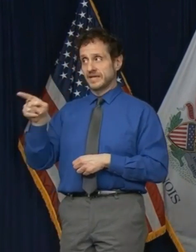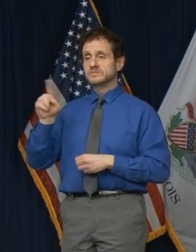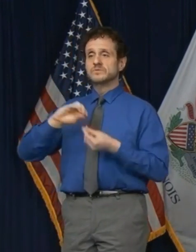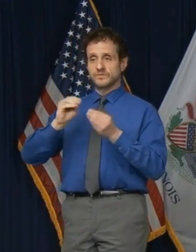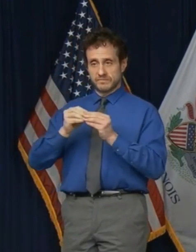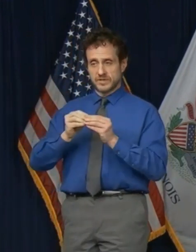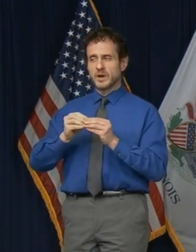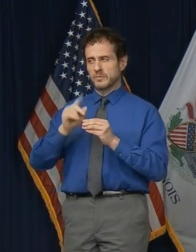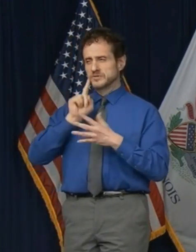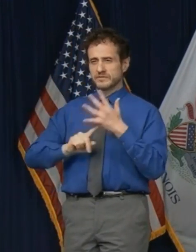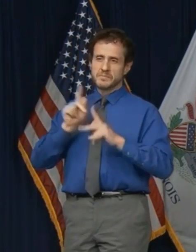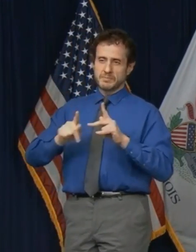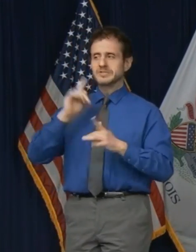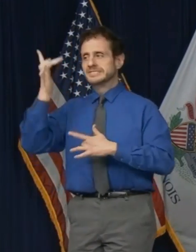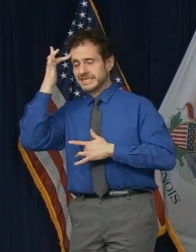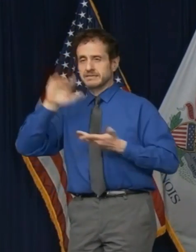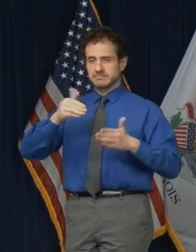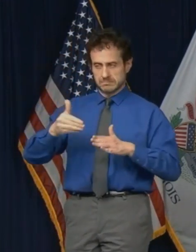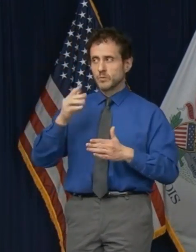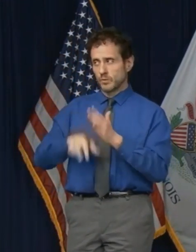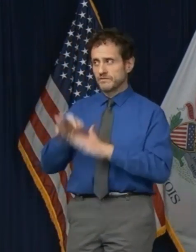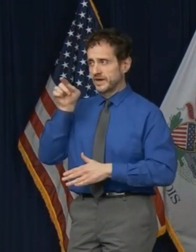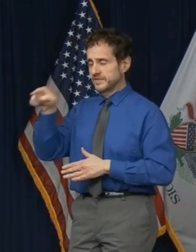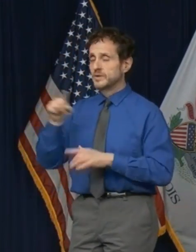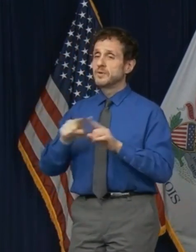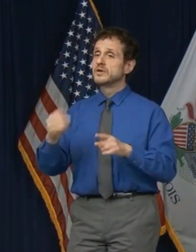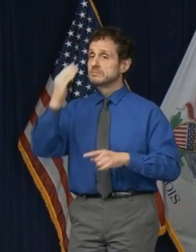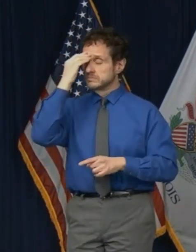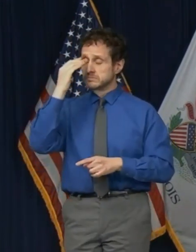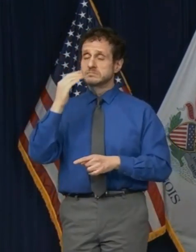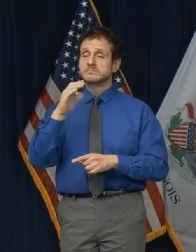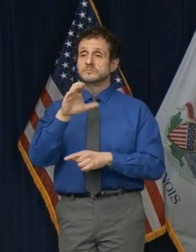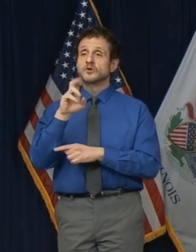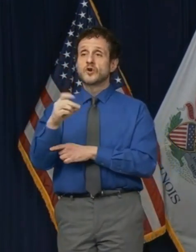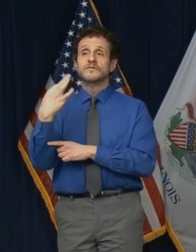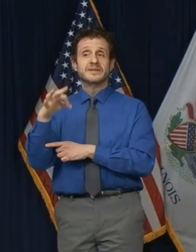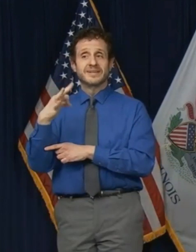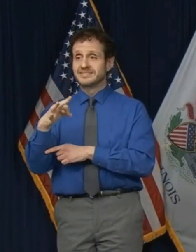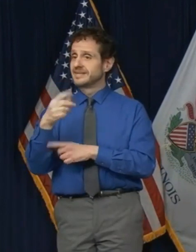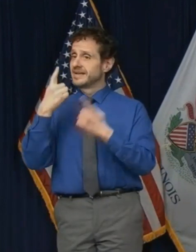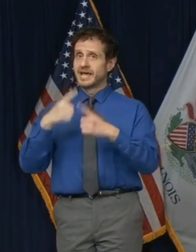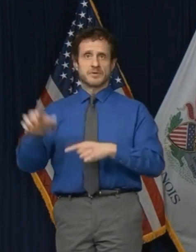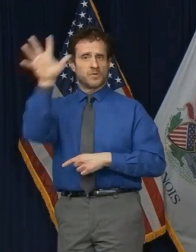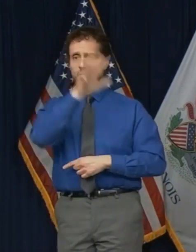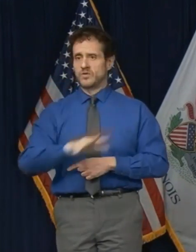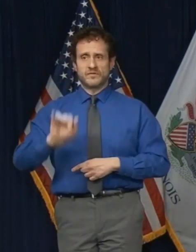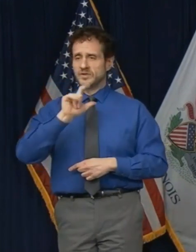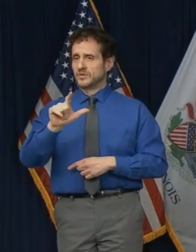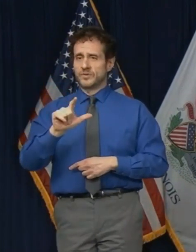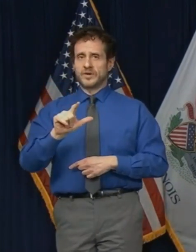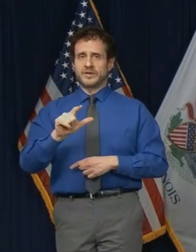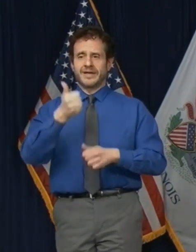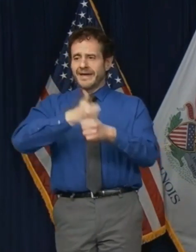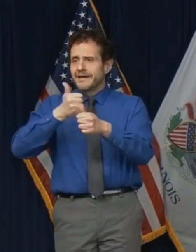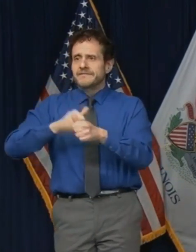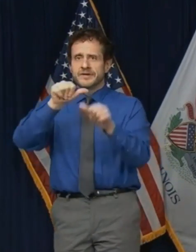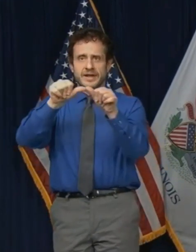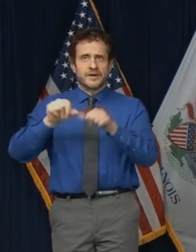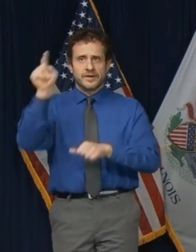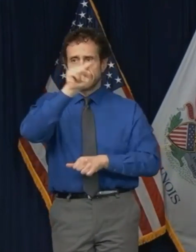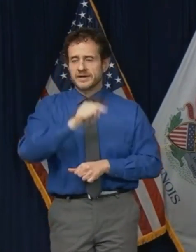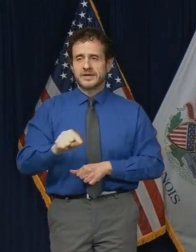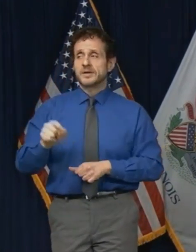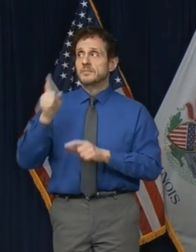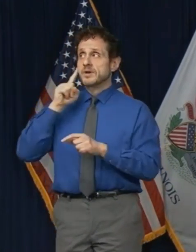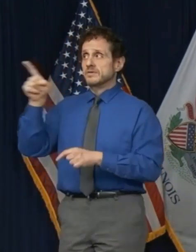It should be assumed, however, that COVID-19 is occurring in every zip code in Illinois. But for our